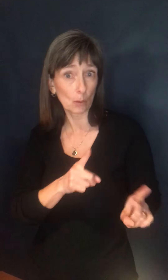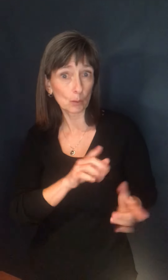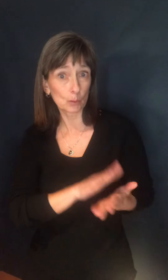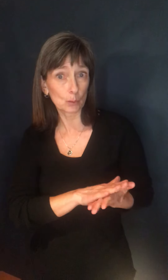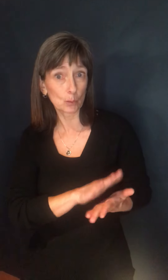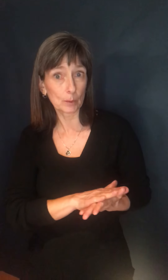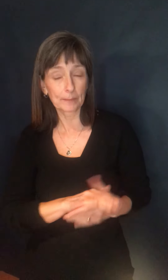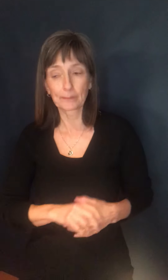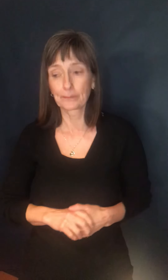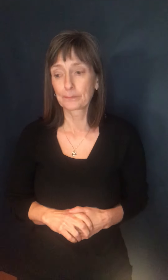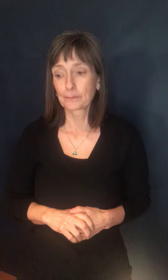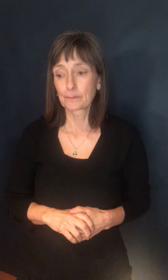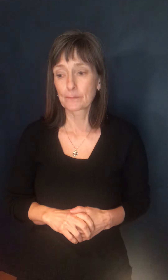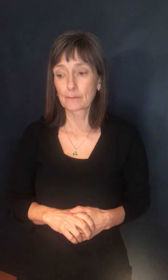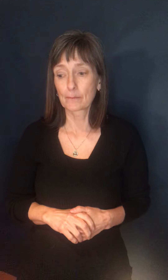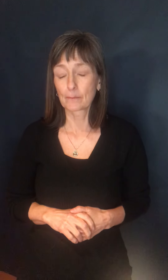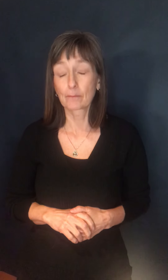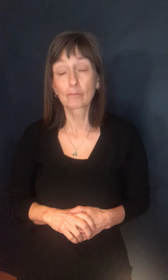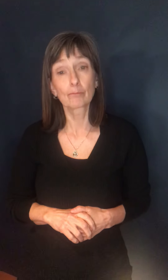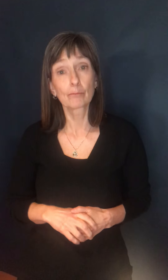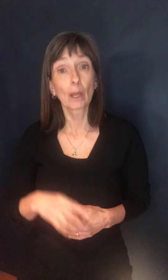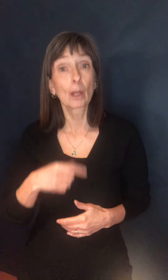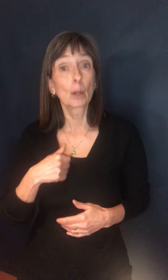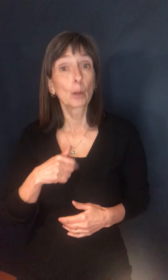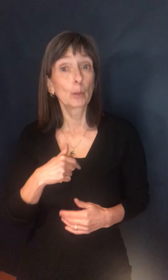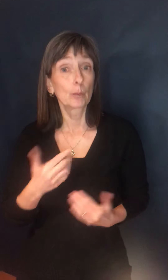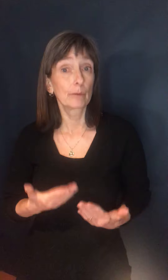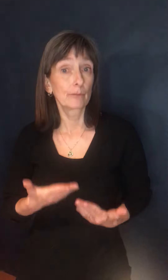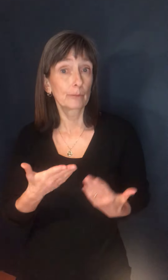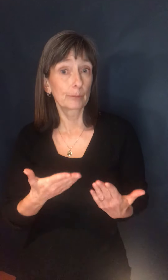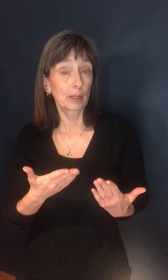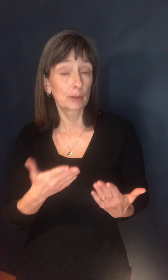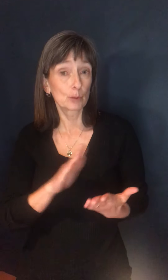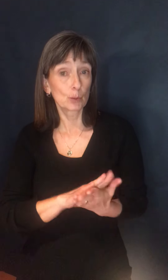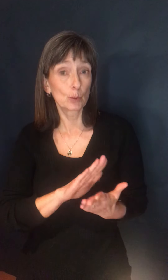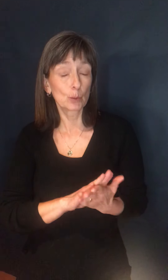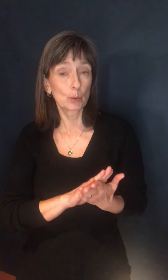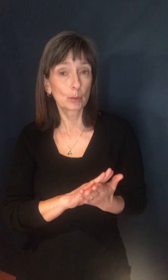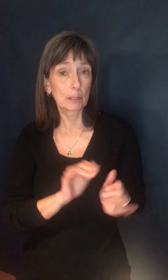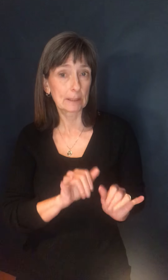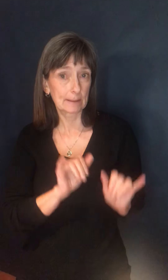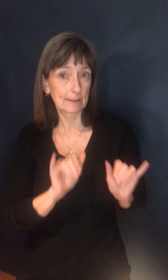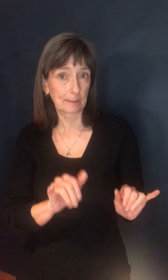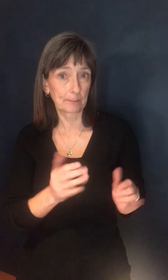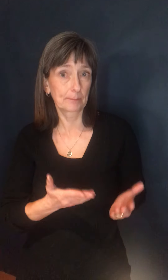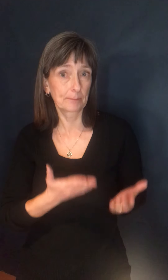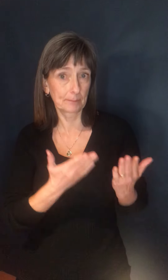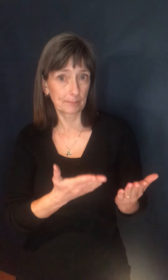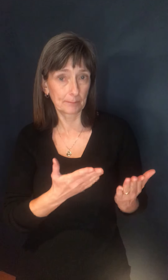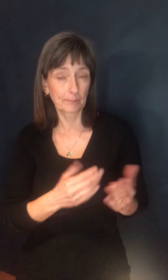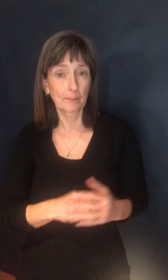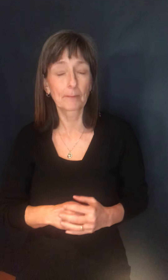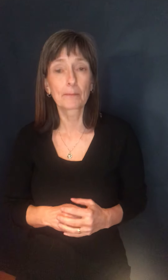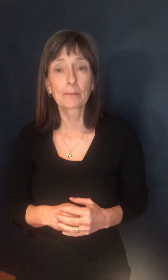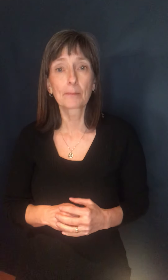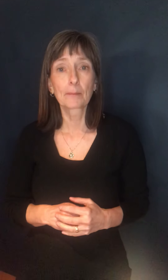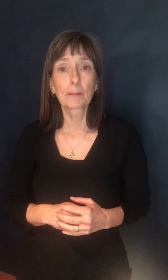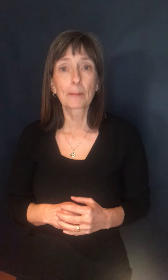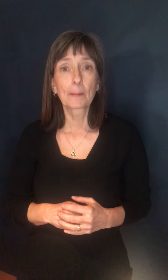our recommendations to schools, um, remain as they are. And, uh, you know, so what that means from an operational